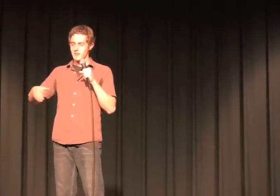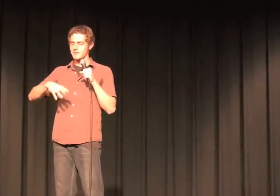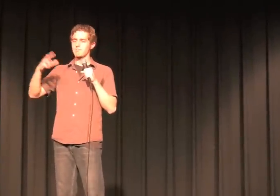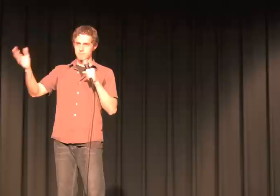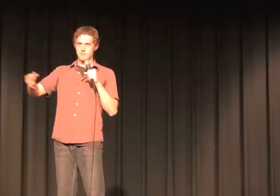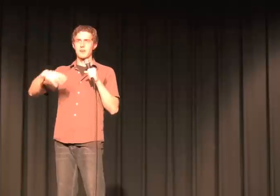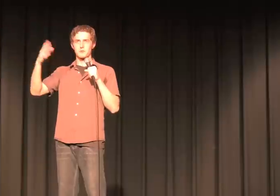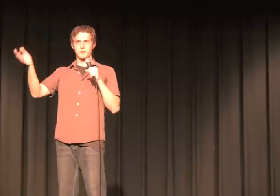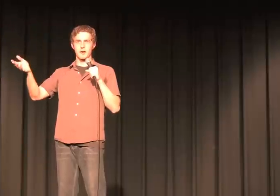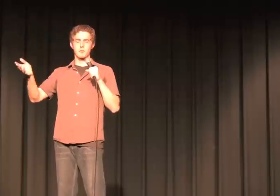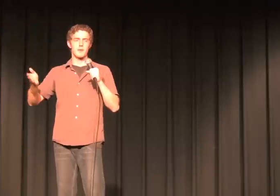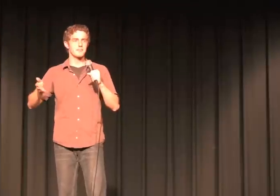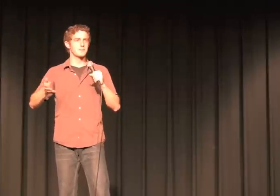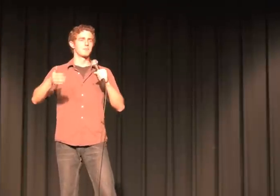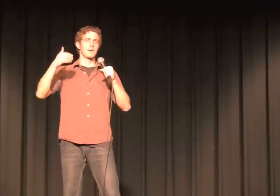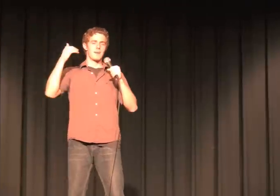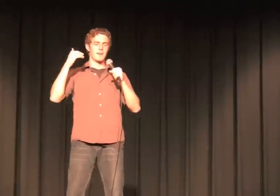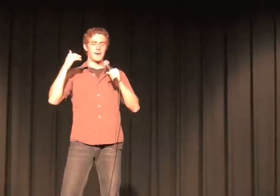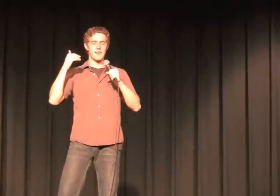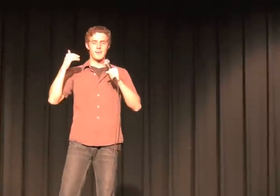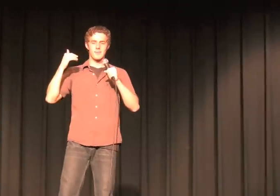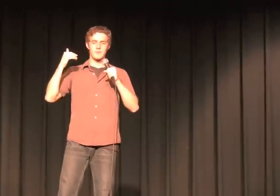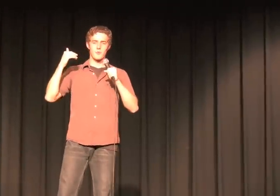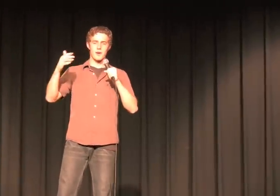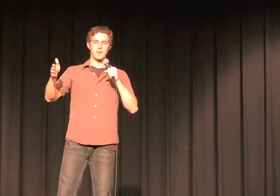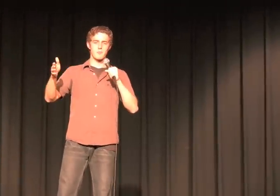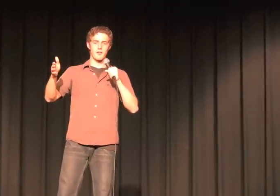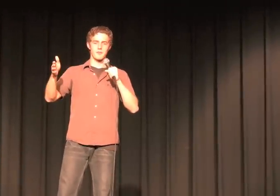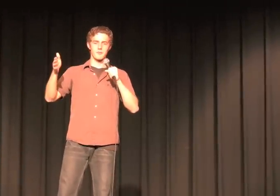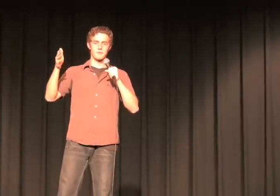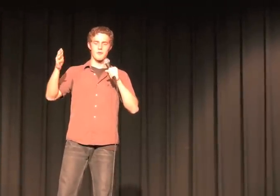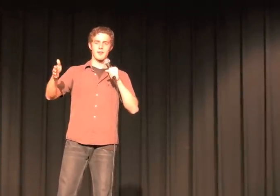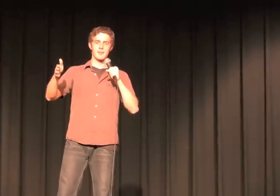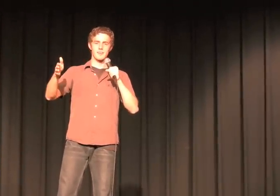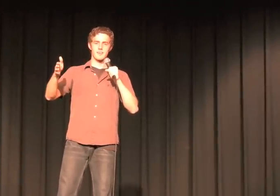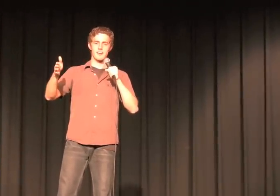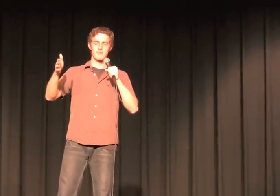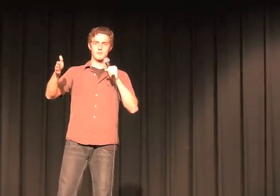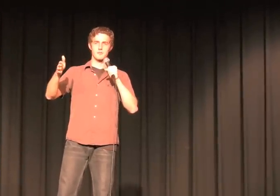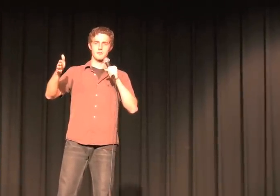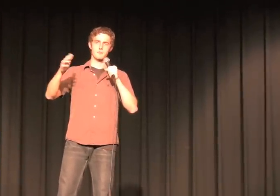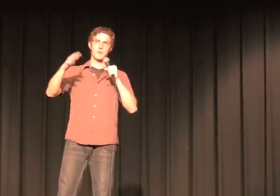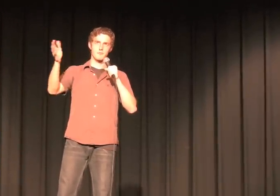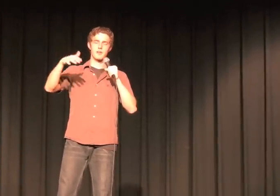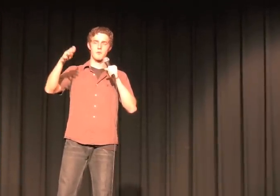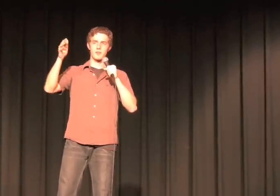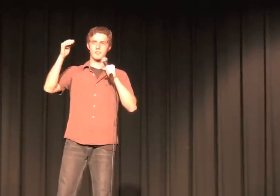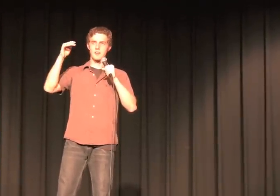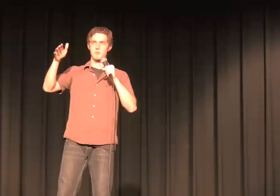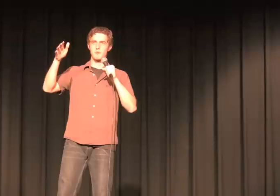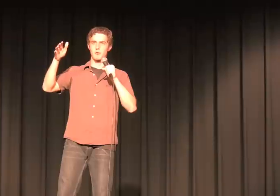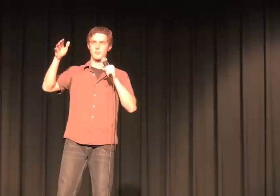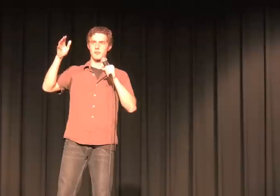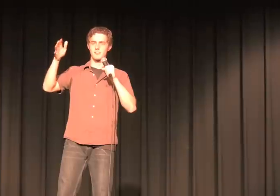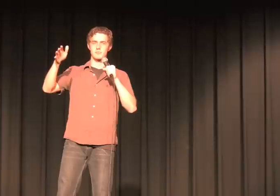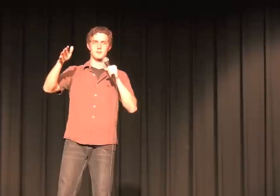So, fast forward a couple months. I wake up on Friday afternoon, or Friday morning, the day before the audition,